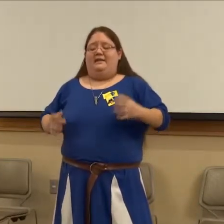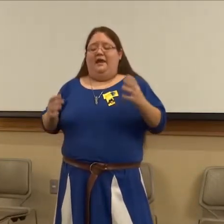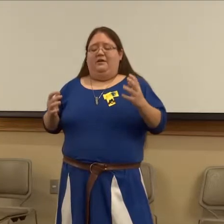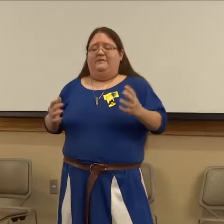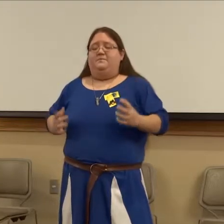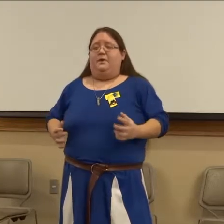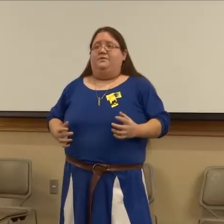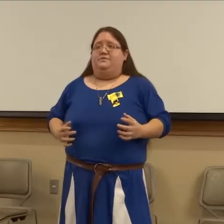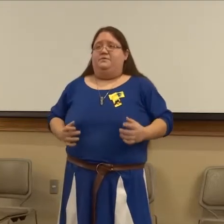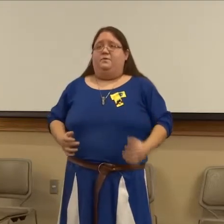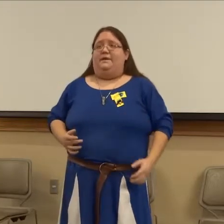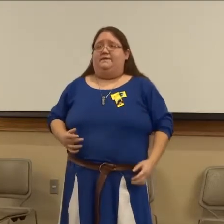and there gives birth to twins.